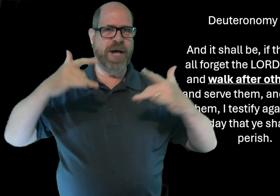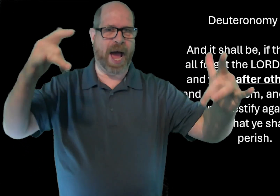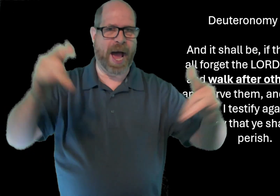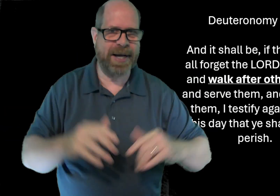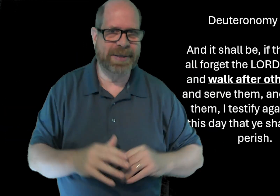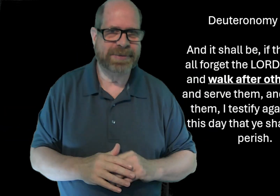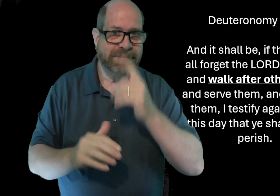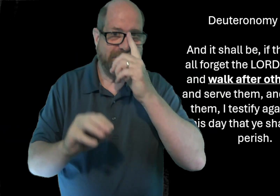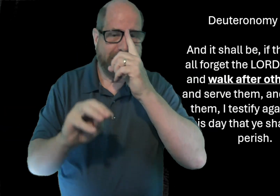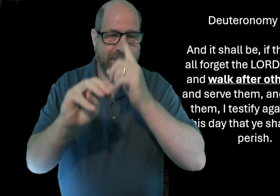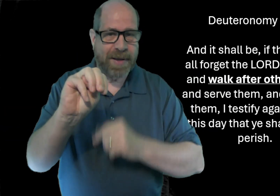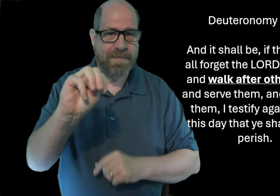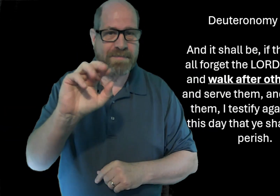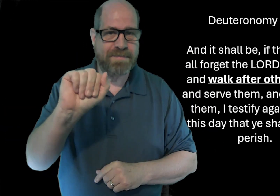life shining for him.